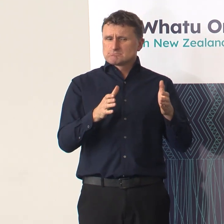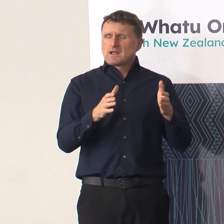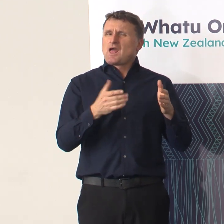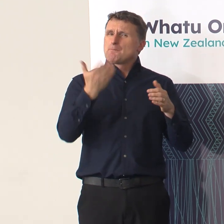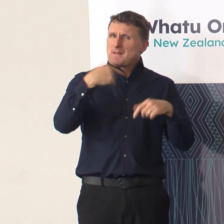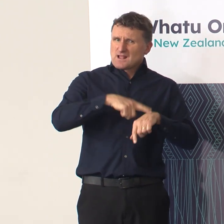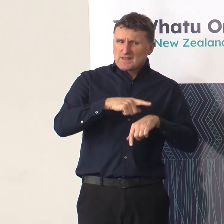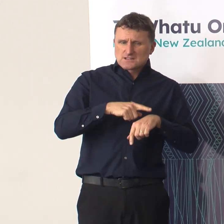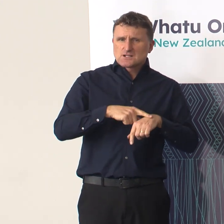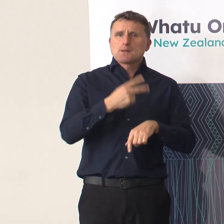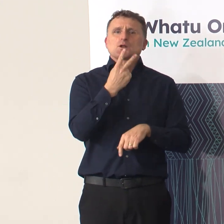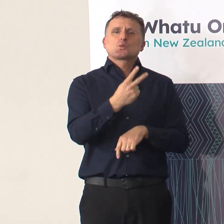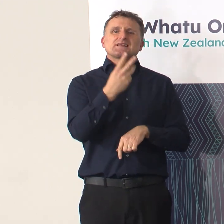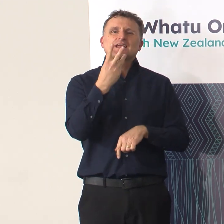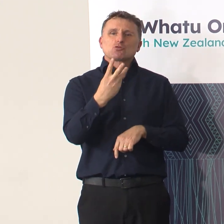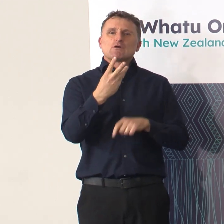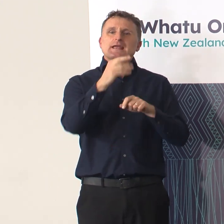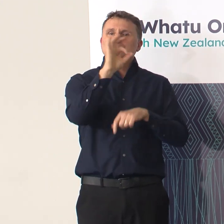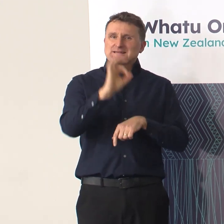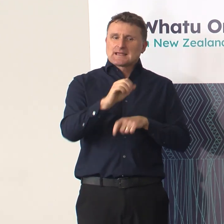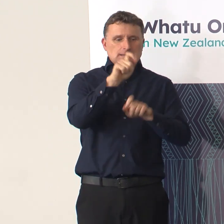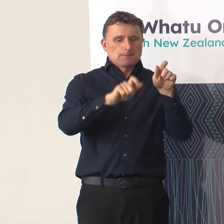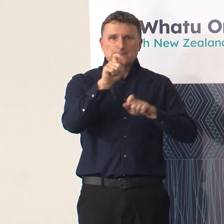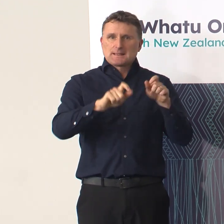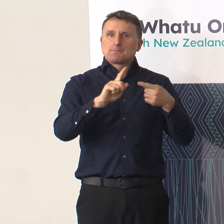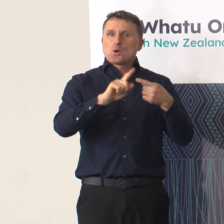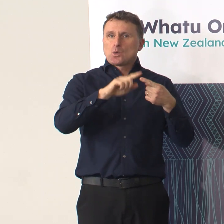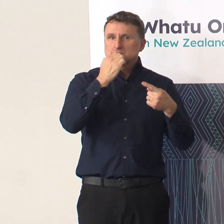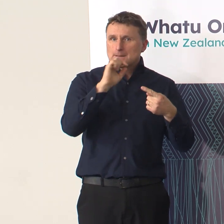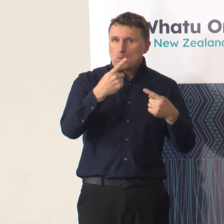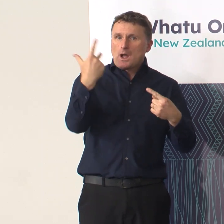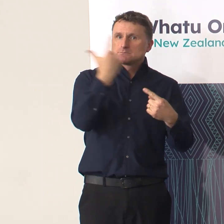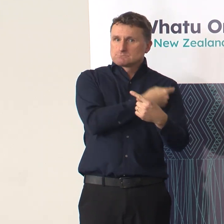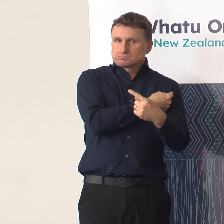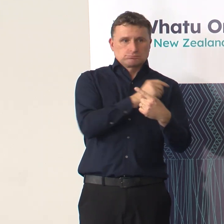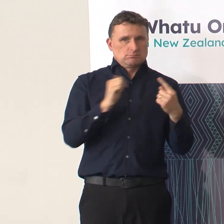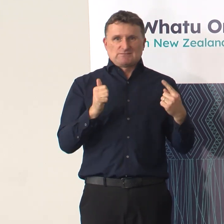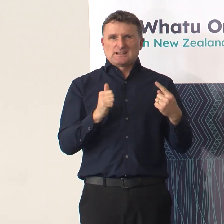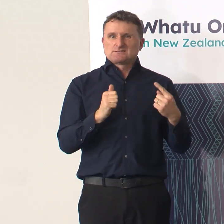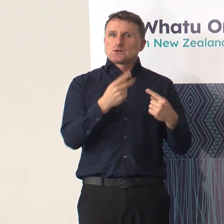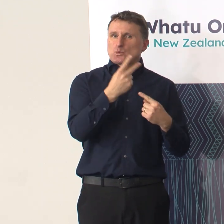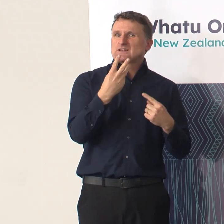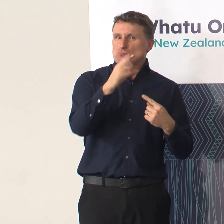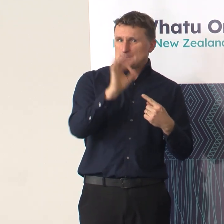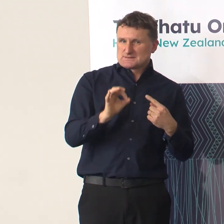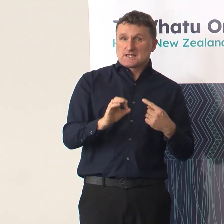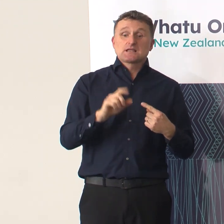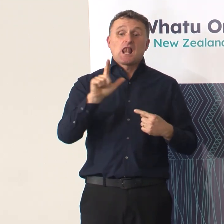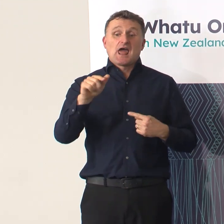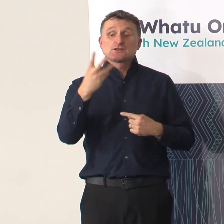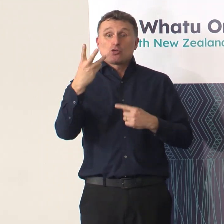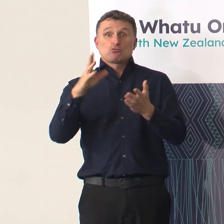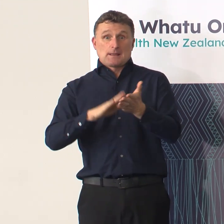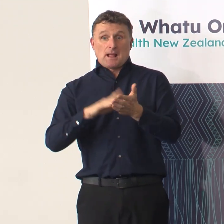doses of vaccine. By the time the COVID protection framework was announced three months later, that figure was